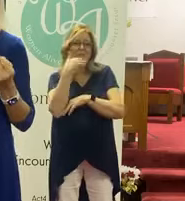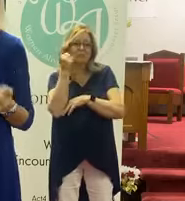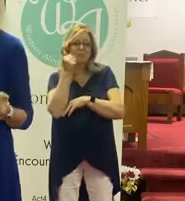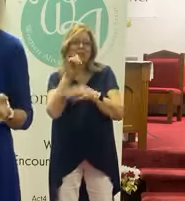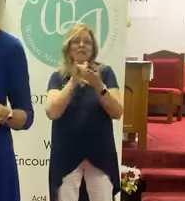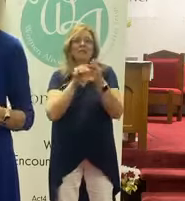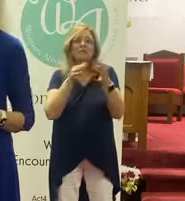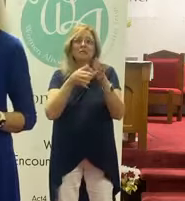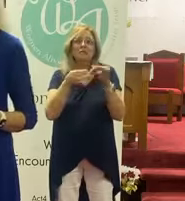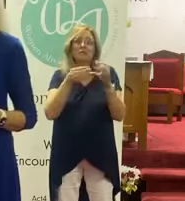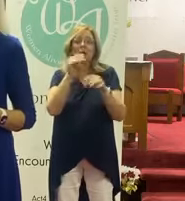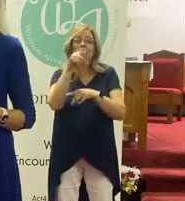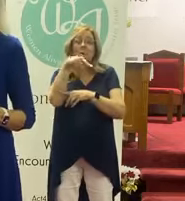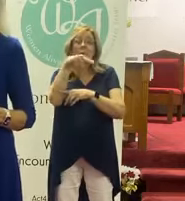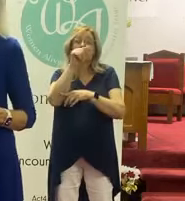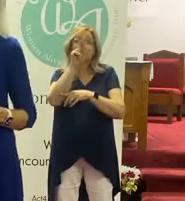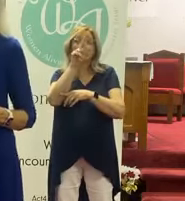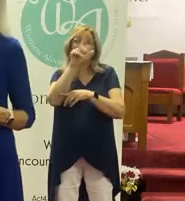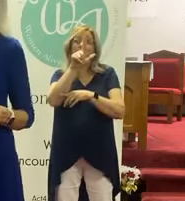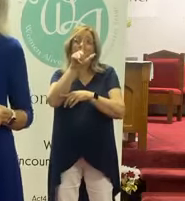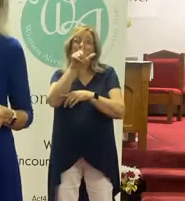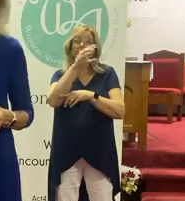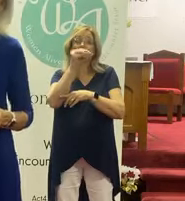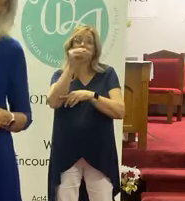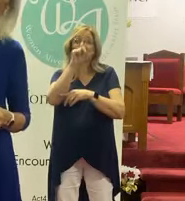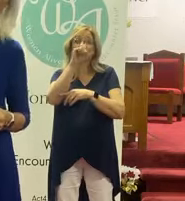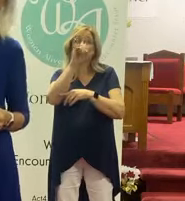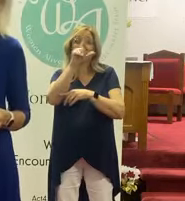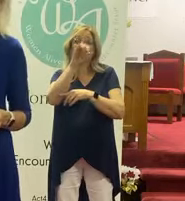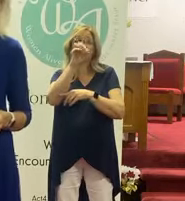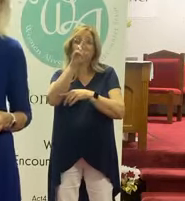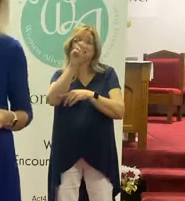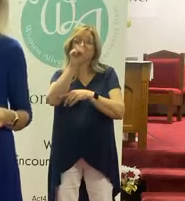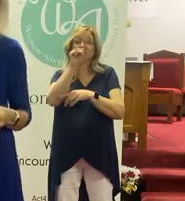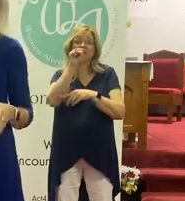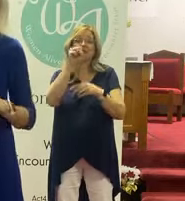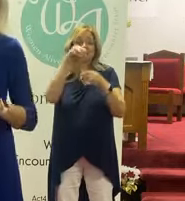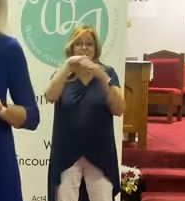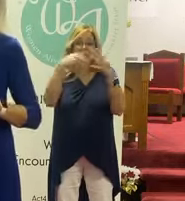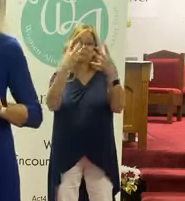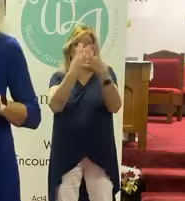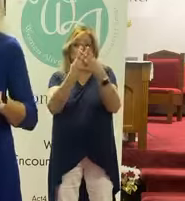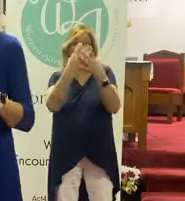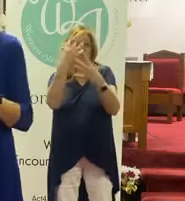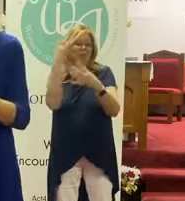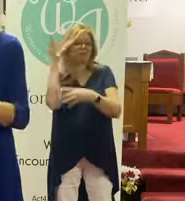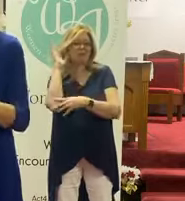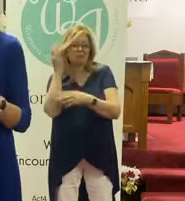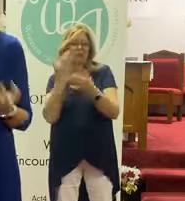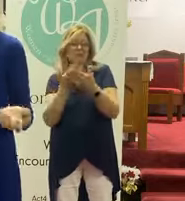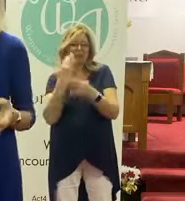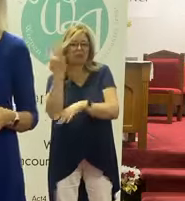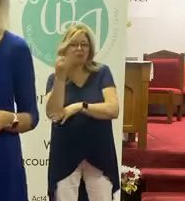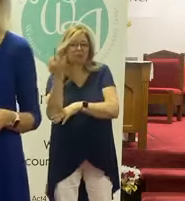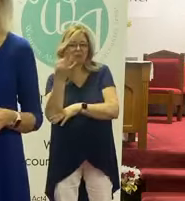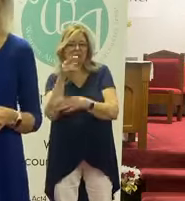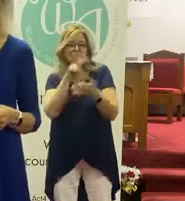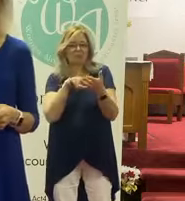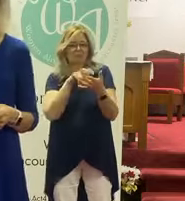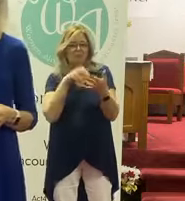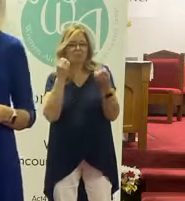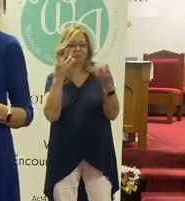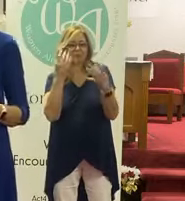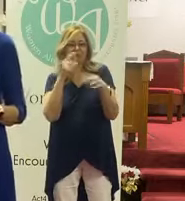And that's the story of Paul and Silas in prison. And we all know this story, right? We've heard it preached many times. We've read it many